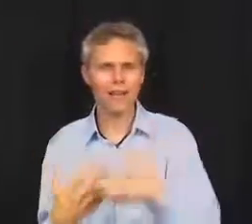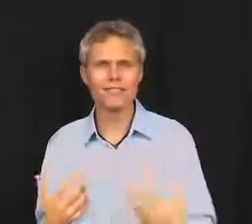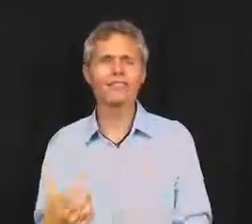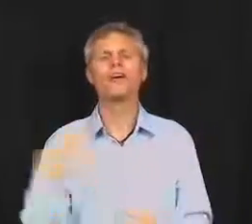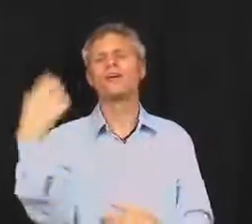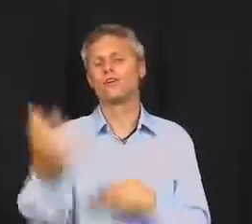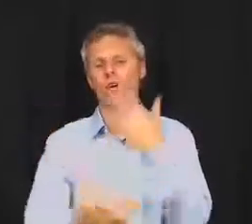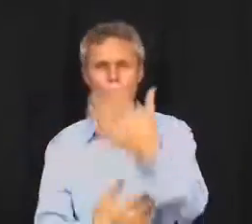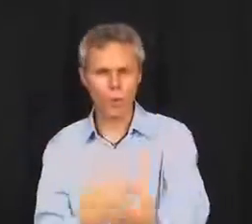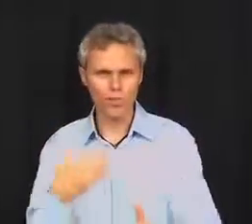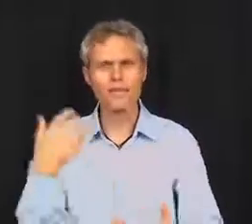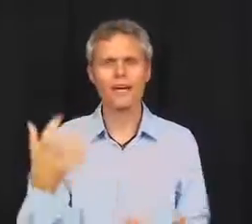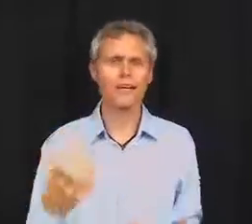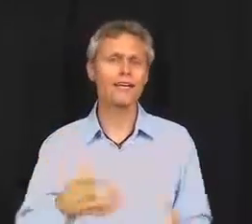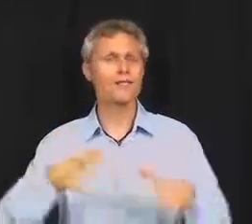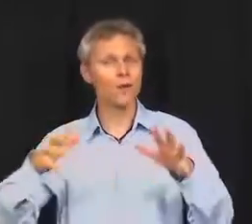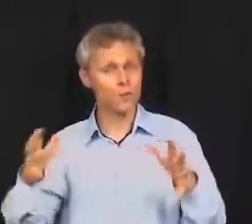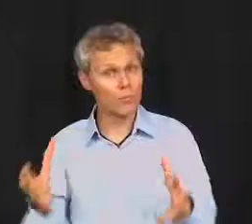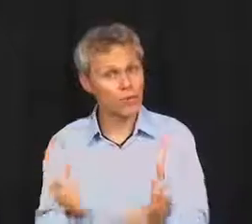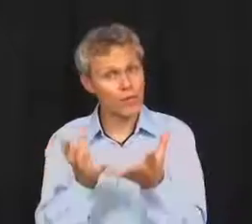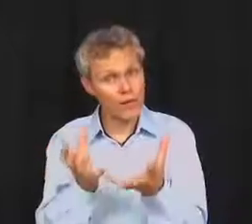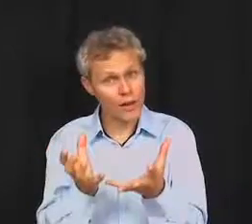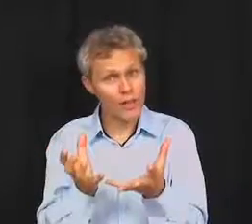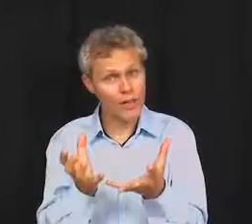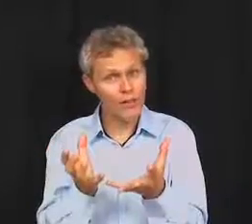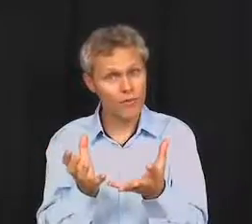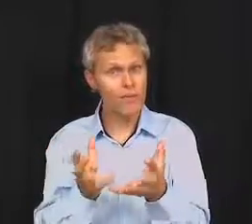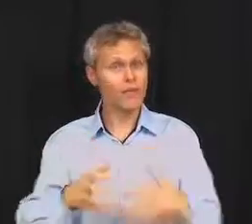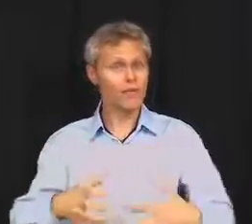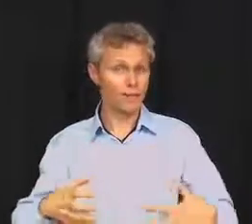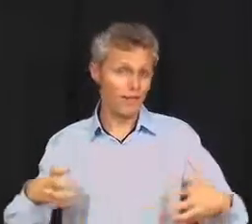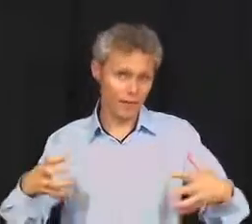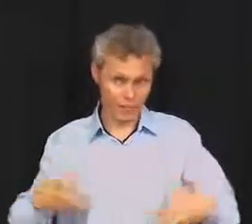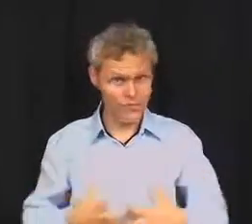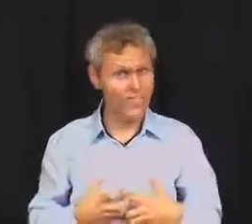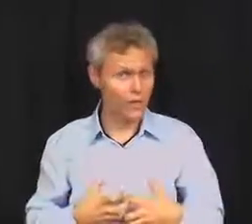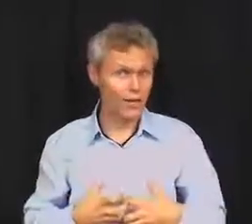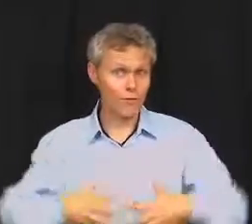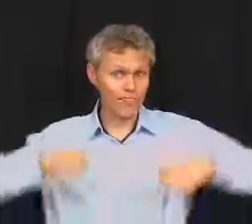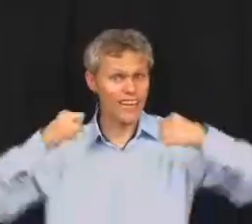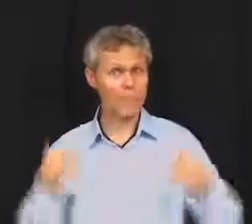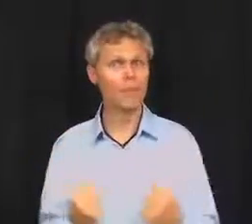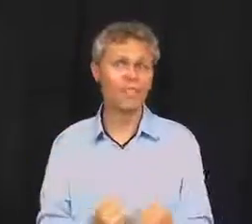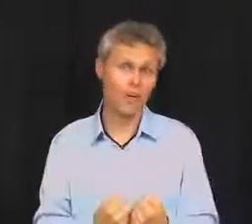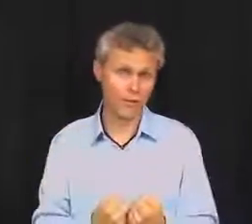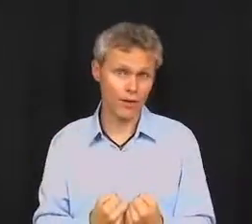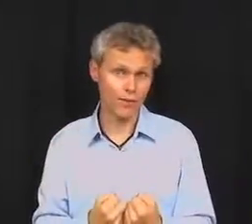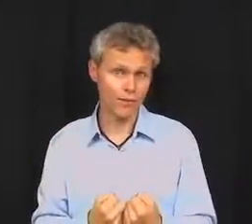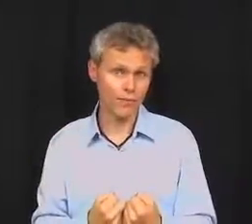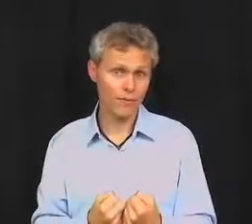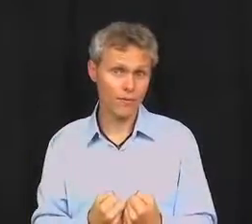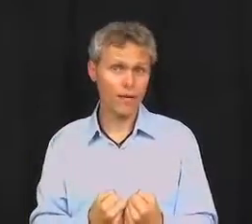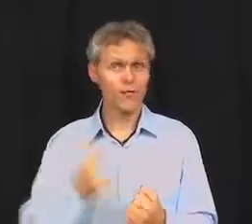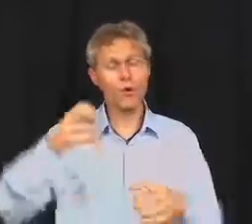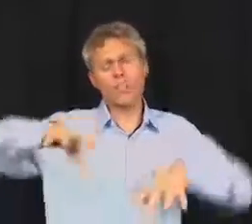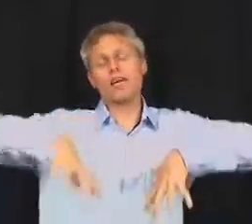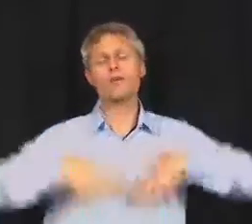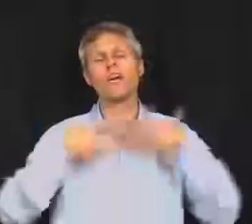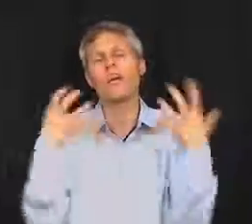lessons, you'll learn more techniques for improving your energy level at a physical level and getting much healthier. And of course, as you get